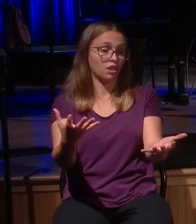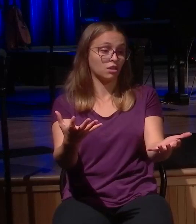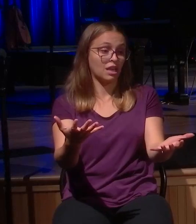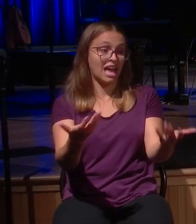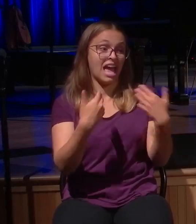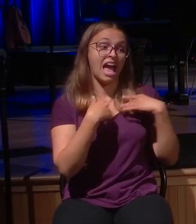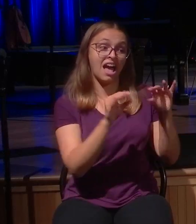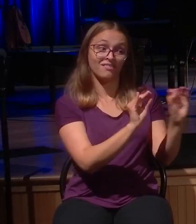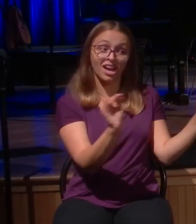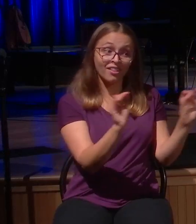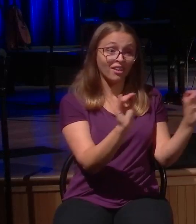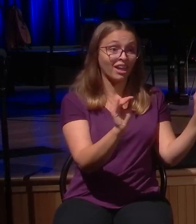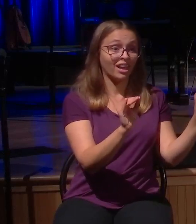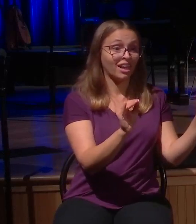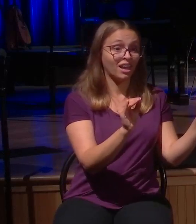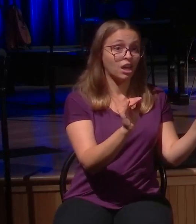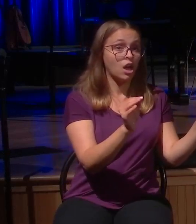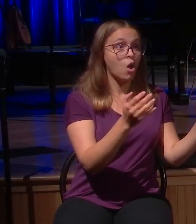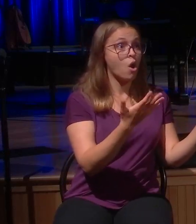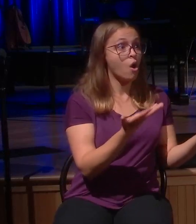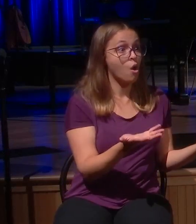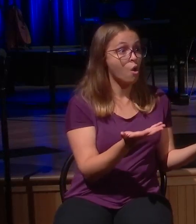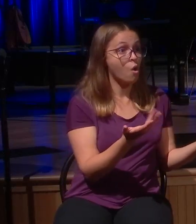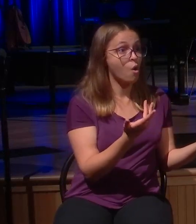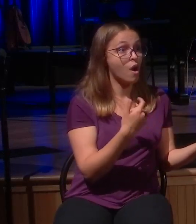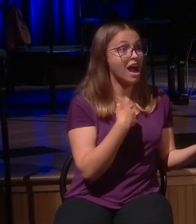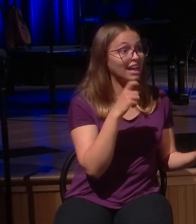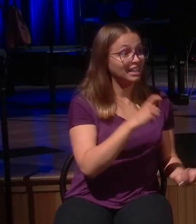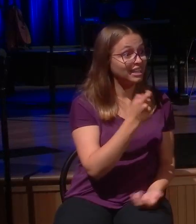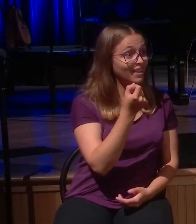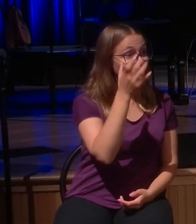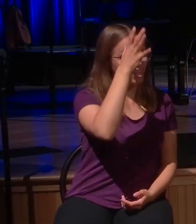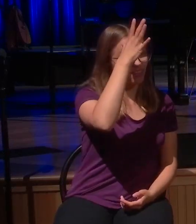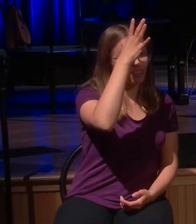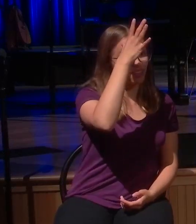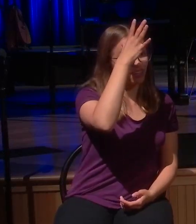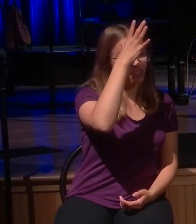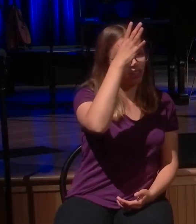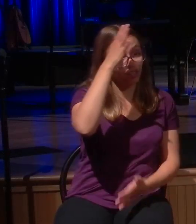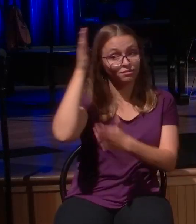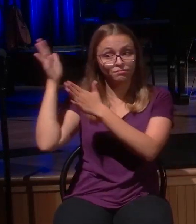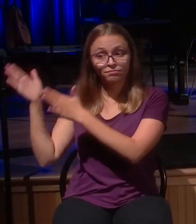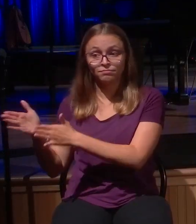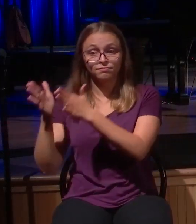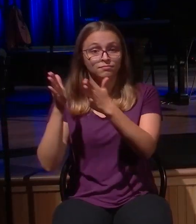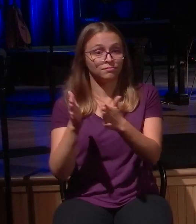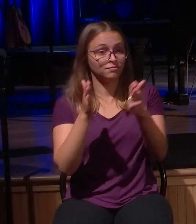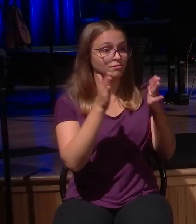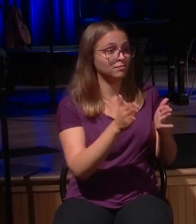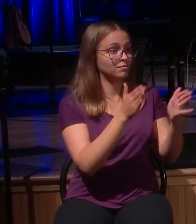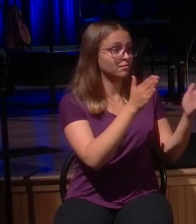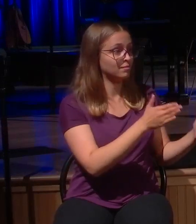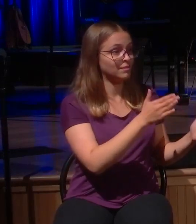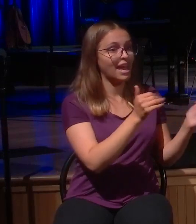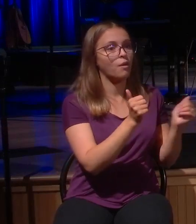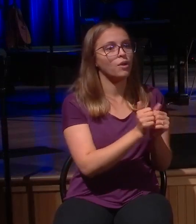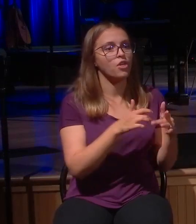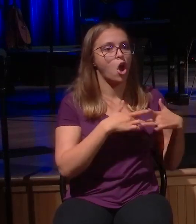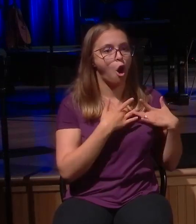and it leads to the repentance. Boy, I need the father. And with a heart change and with repentance, that son turns